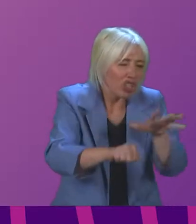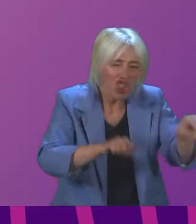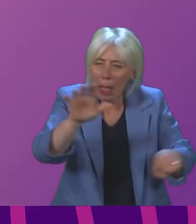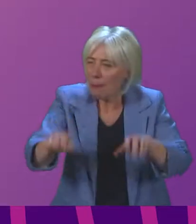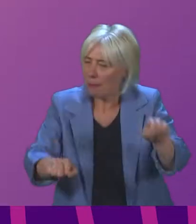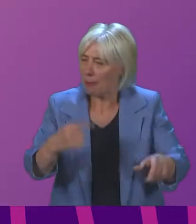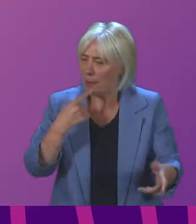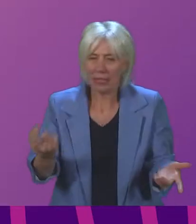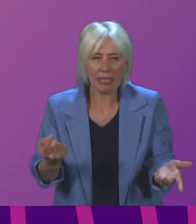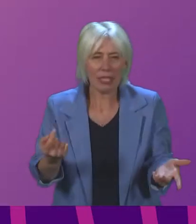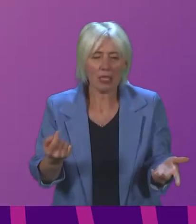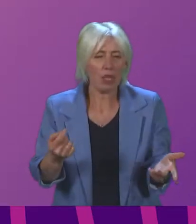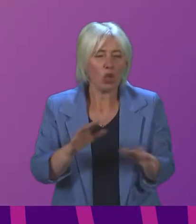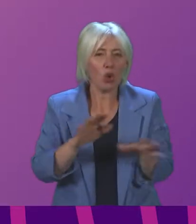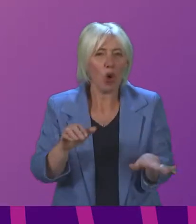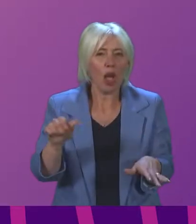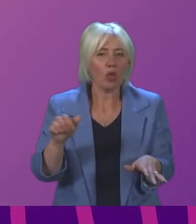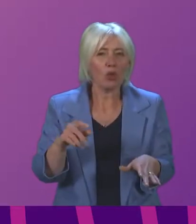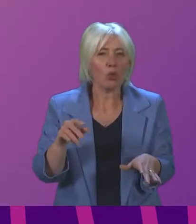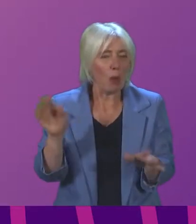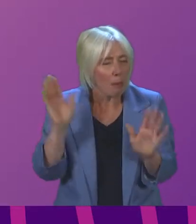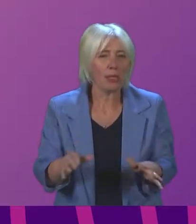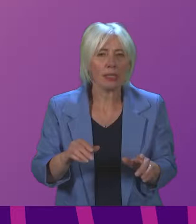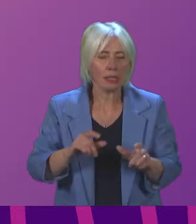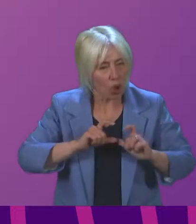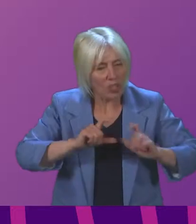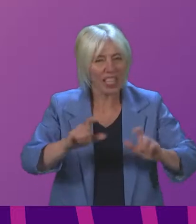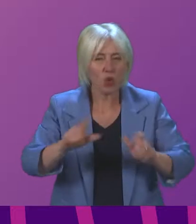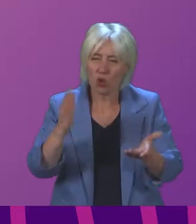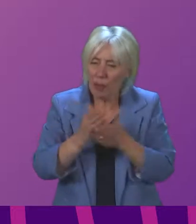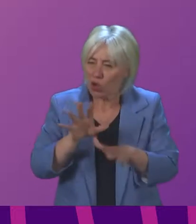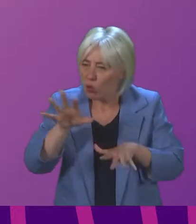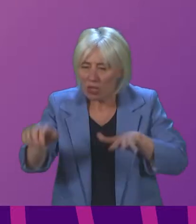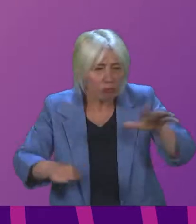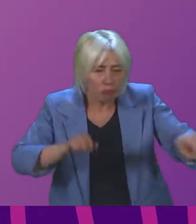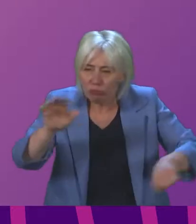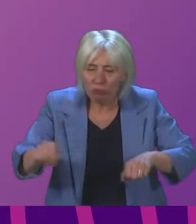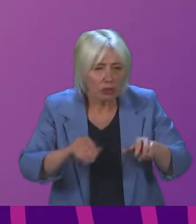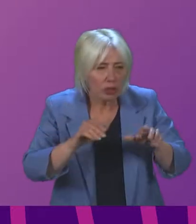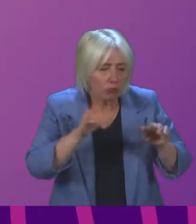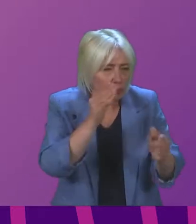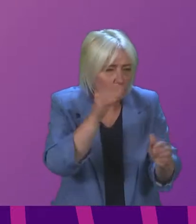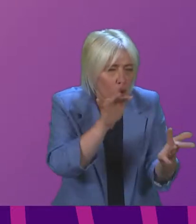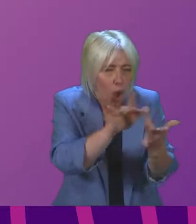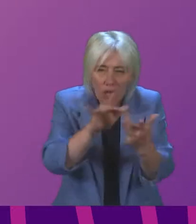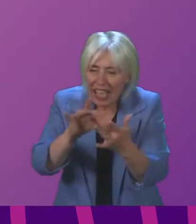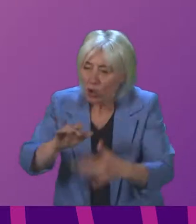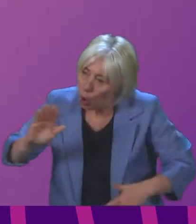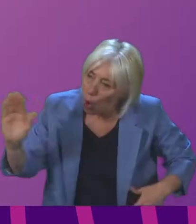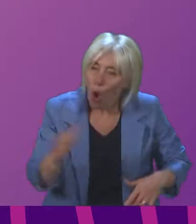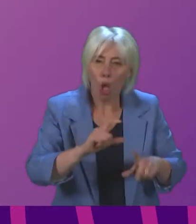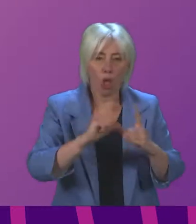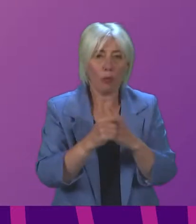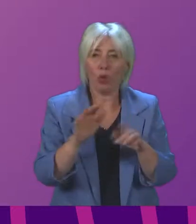we should be talking about them and about easy to ignore. We must continue to ensure we reach out to all other communities and no one is left behind.